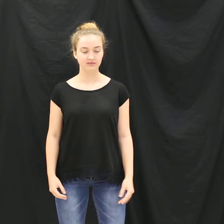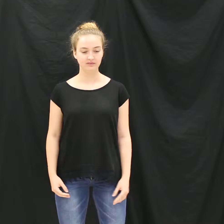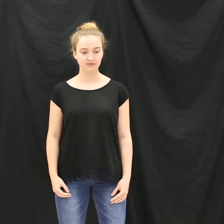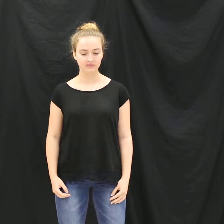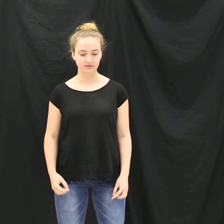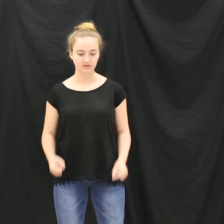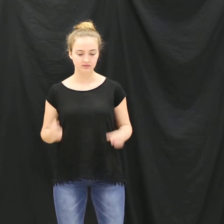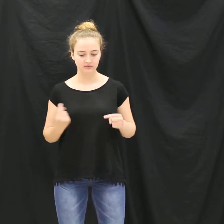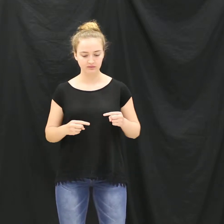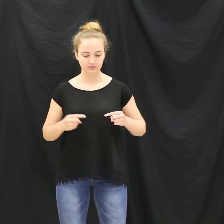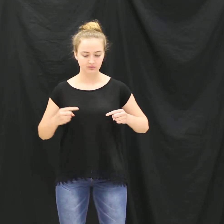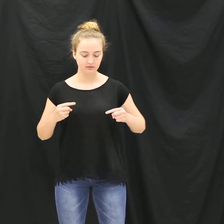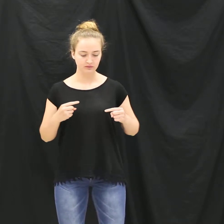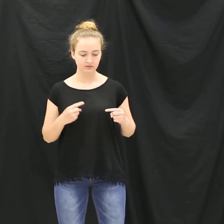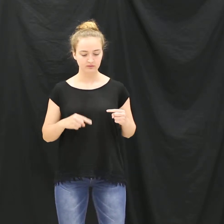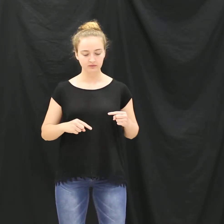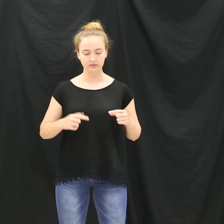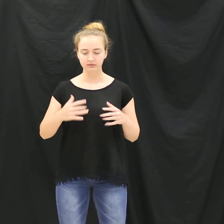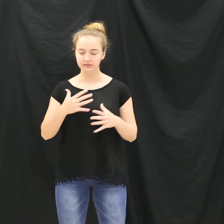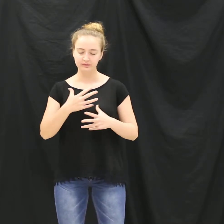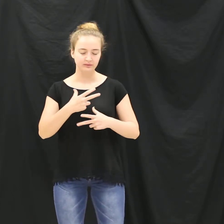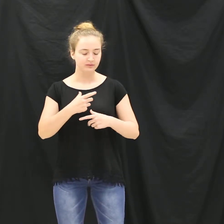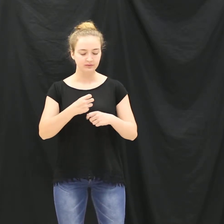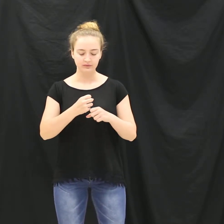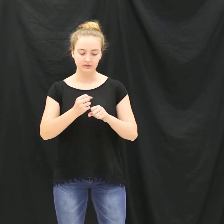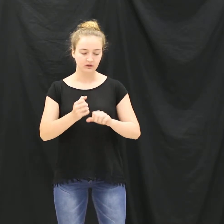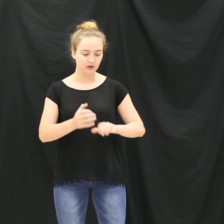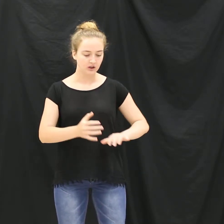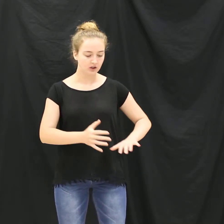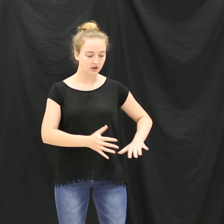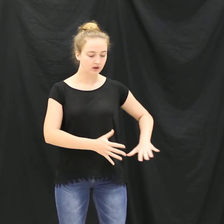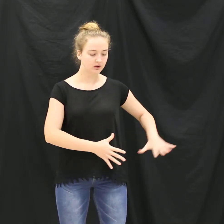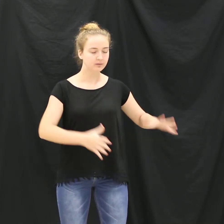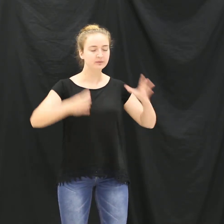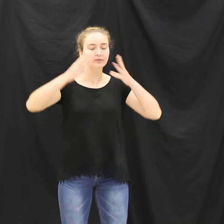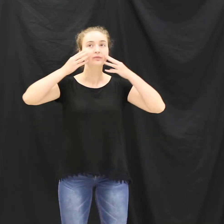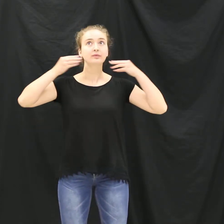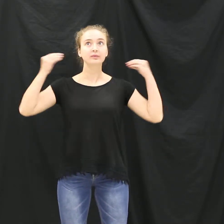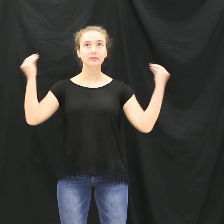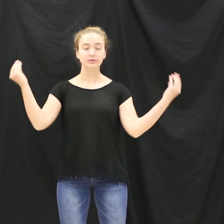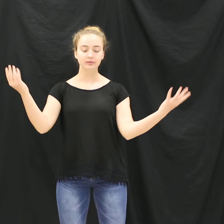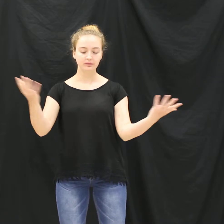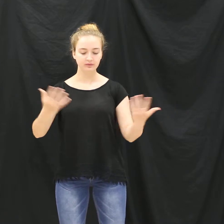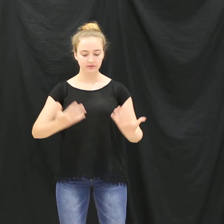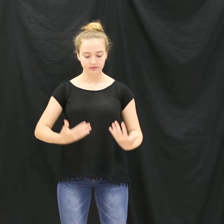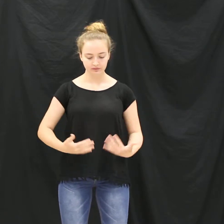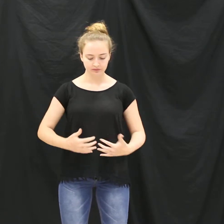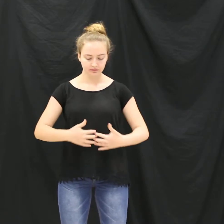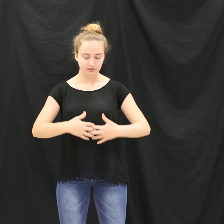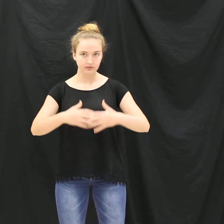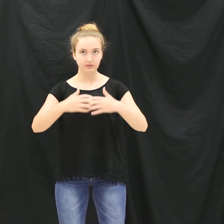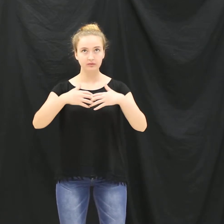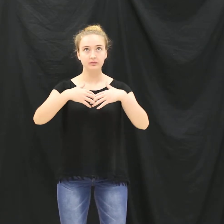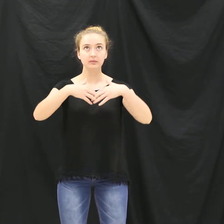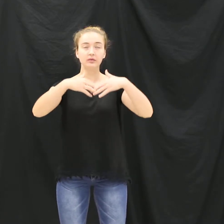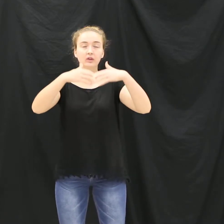I'm coming home, I'm coming home Tell the world I'm coming home